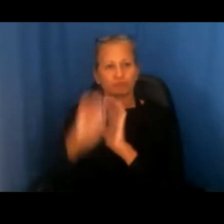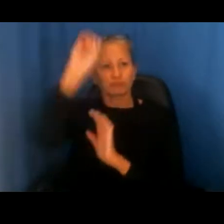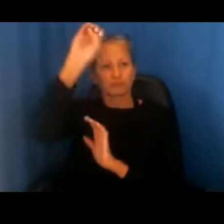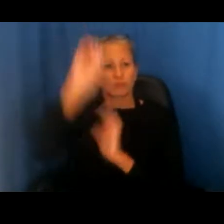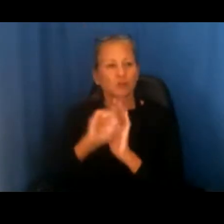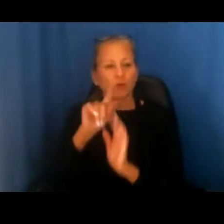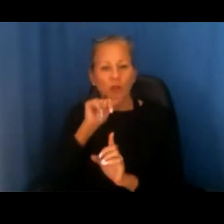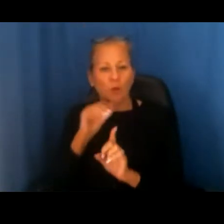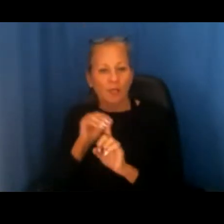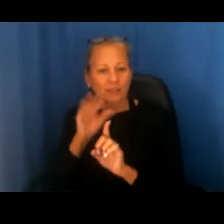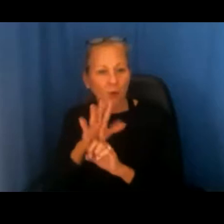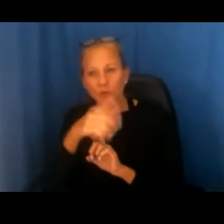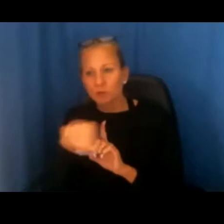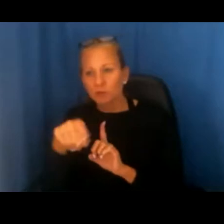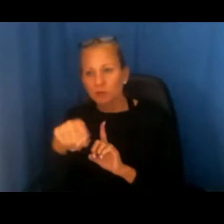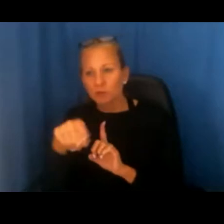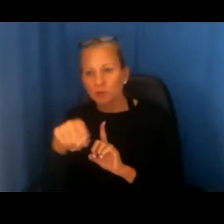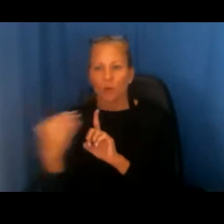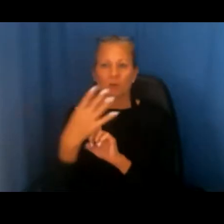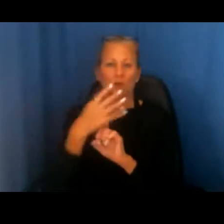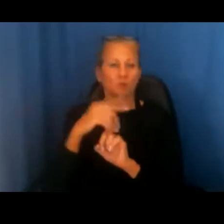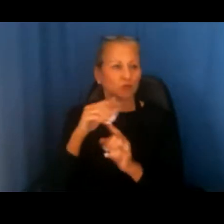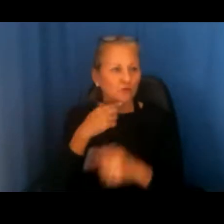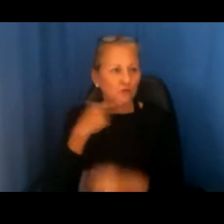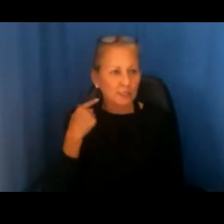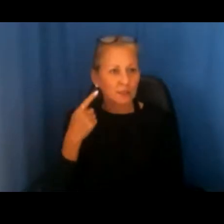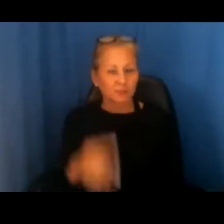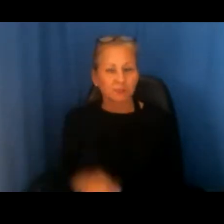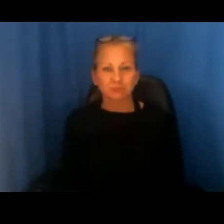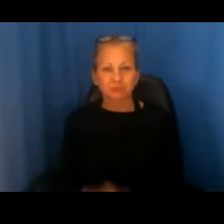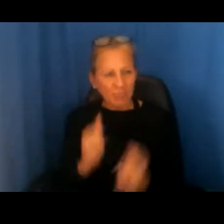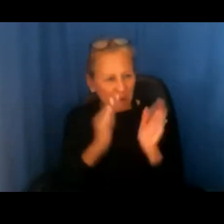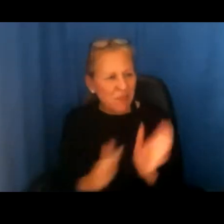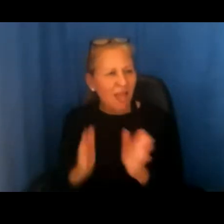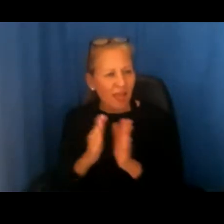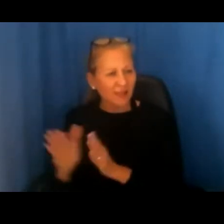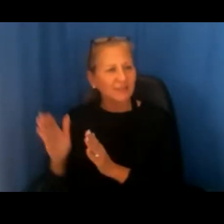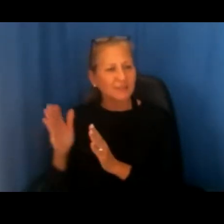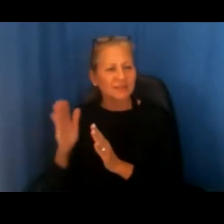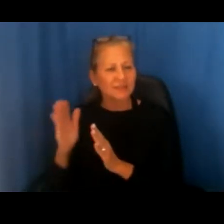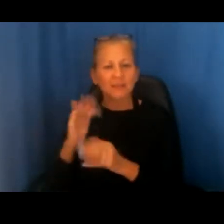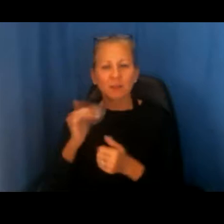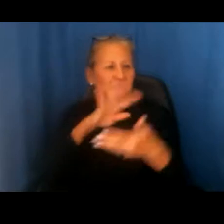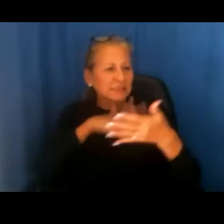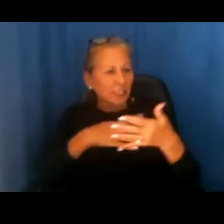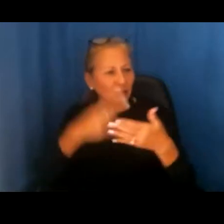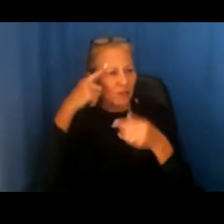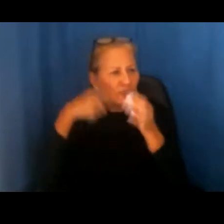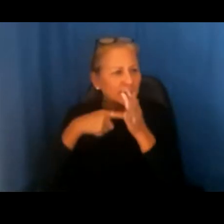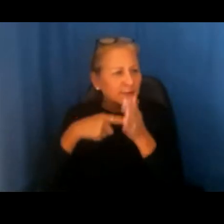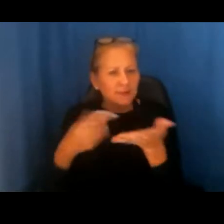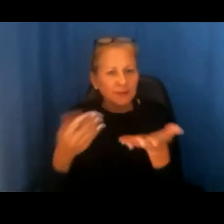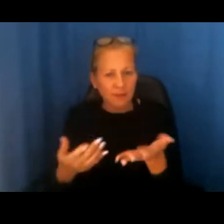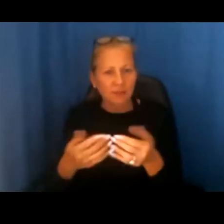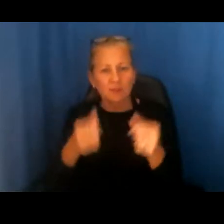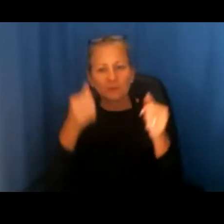to risks. So this could be orchestrated with a laundry room by setting out a schedule, someone requests a